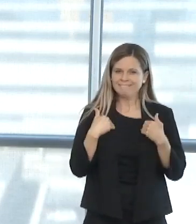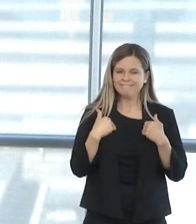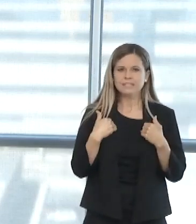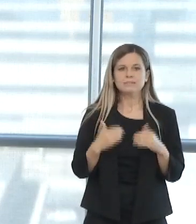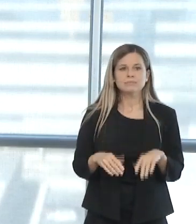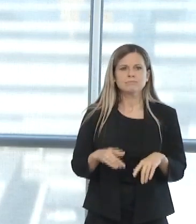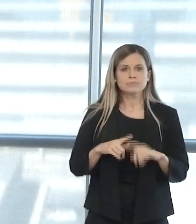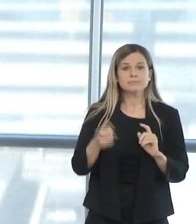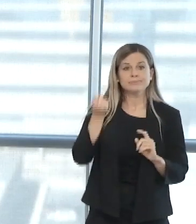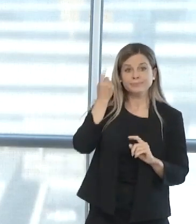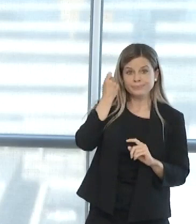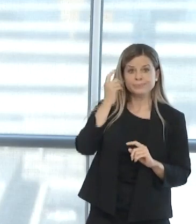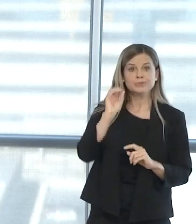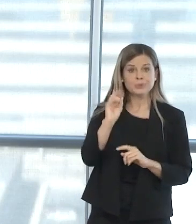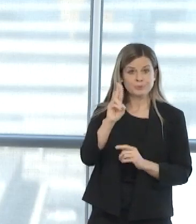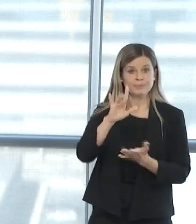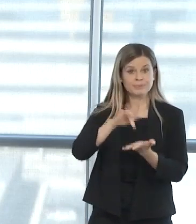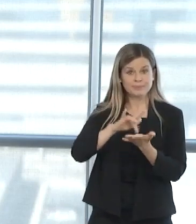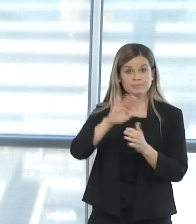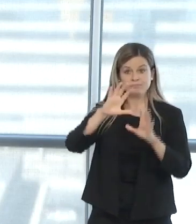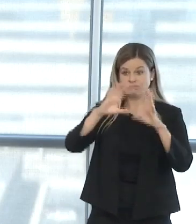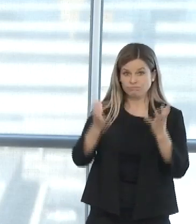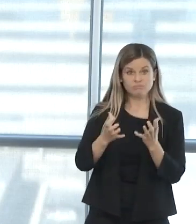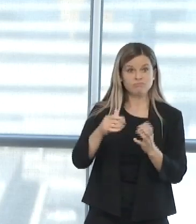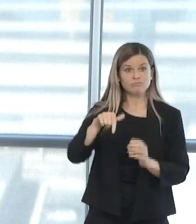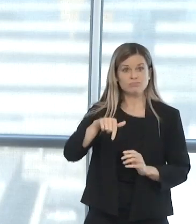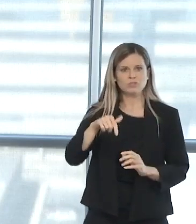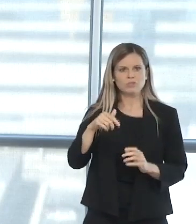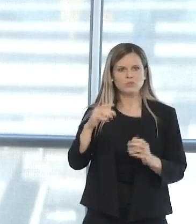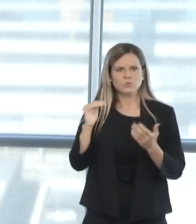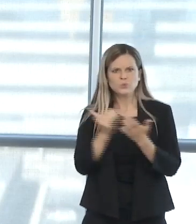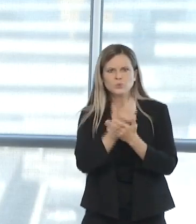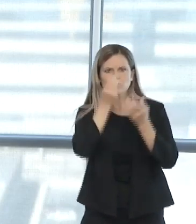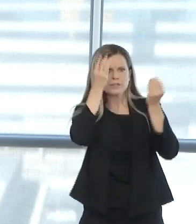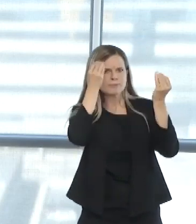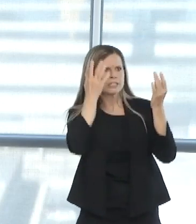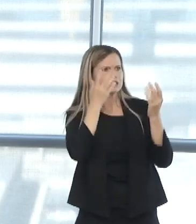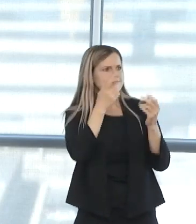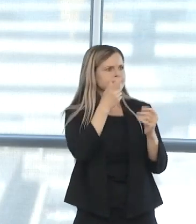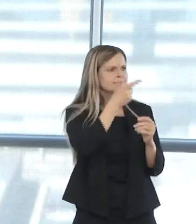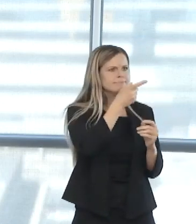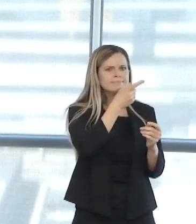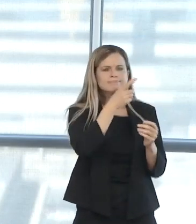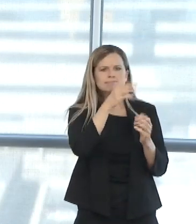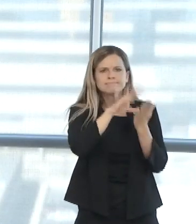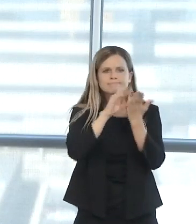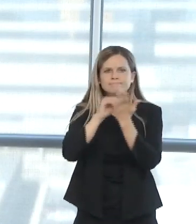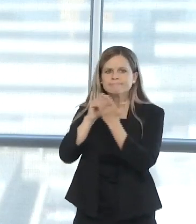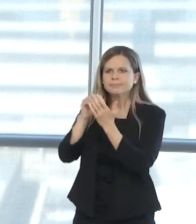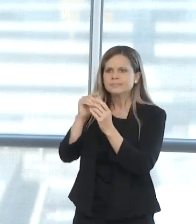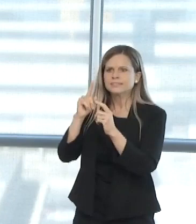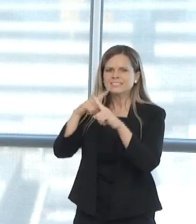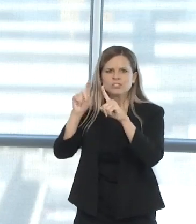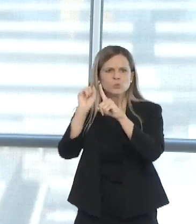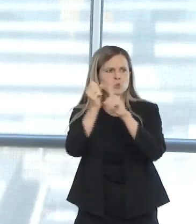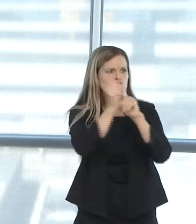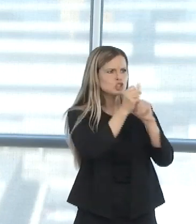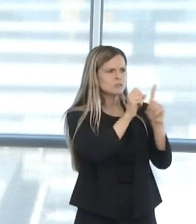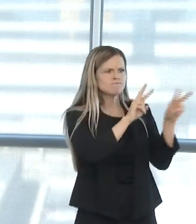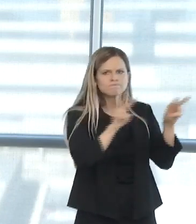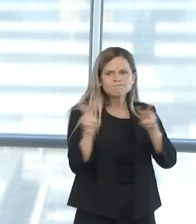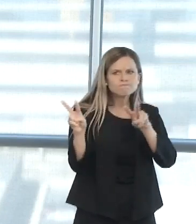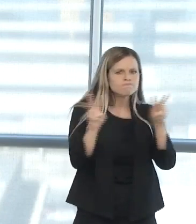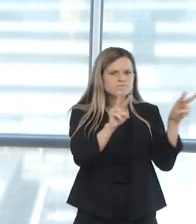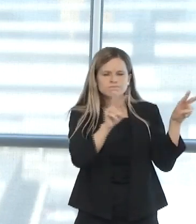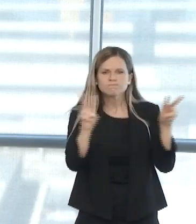Medicine have been using the best information to look at multiple different scenarios and then design different